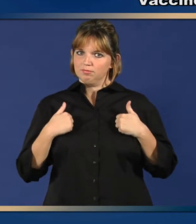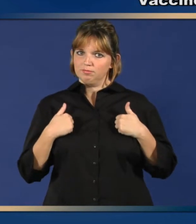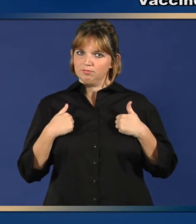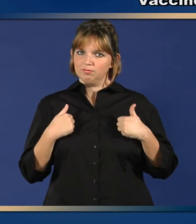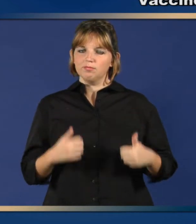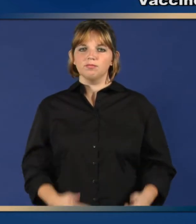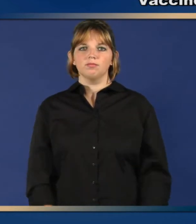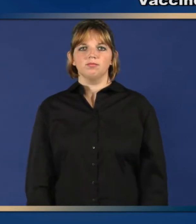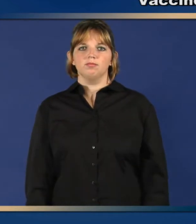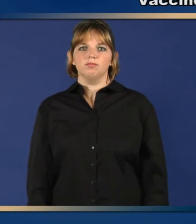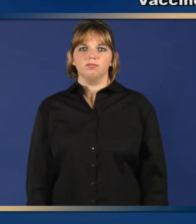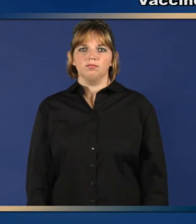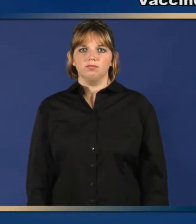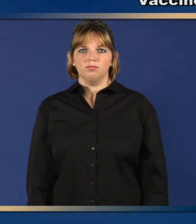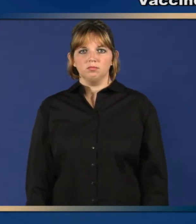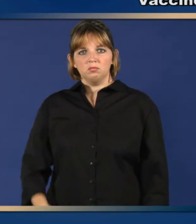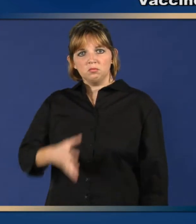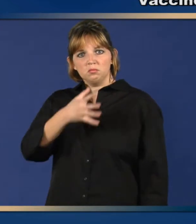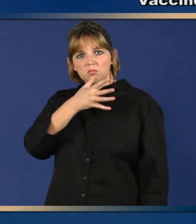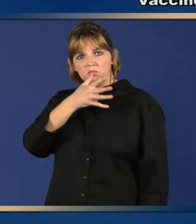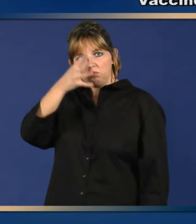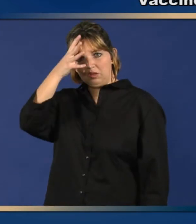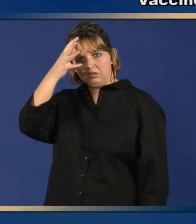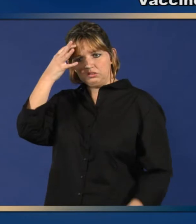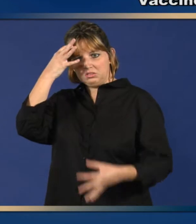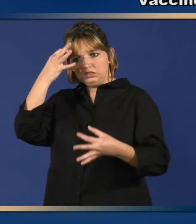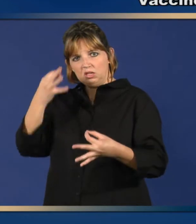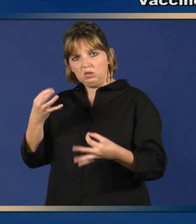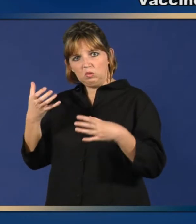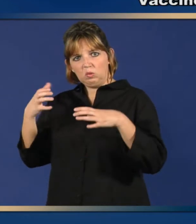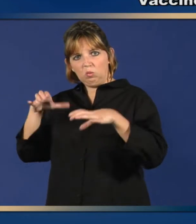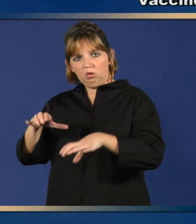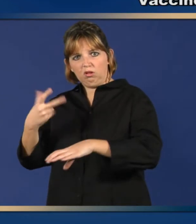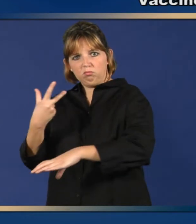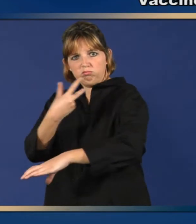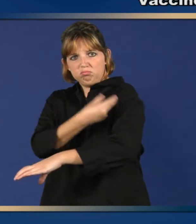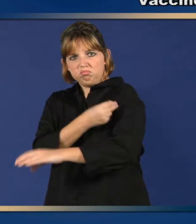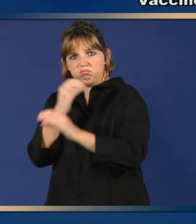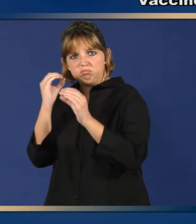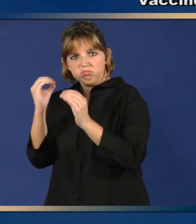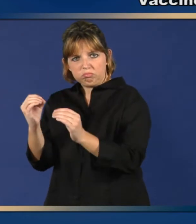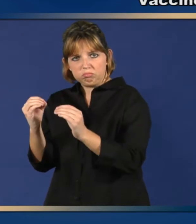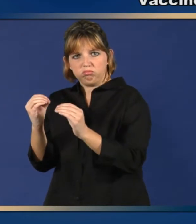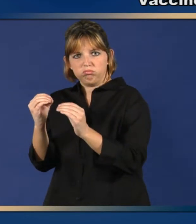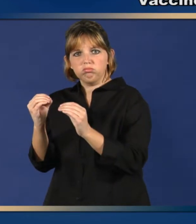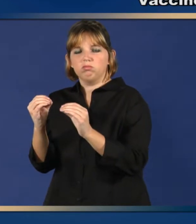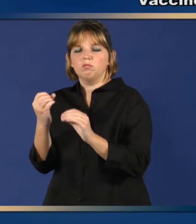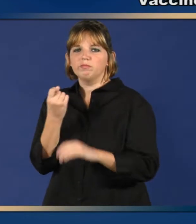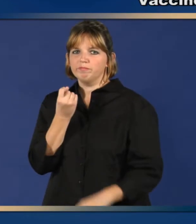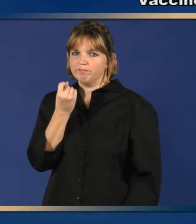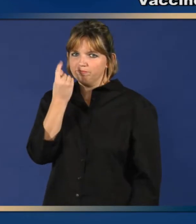If you decide not to immunize your child, you put your child at risk.